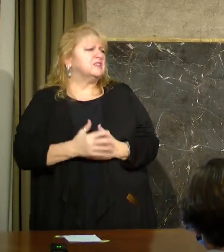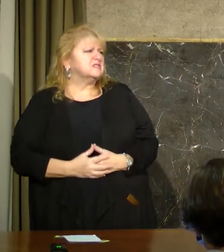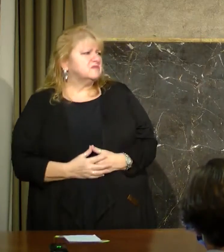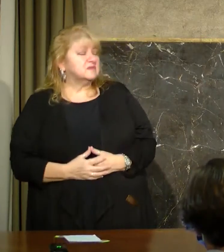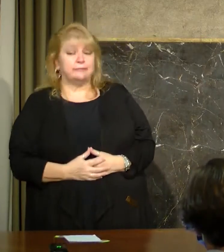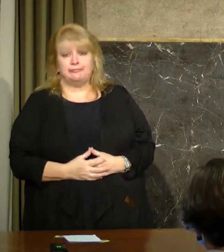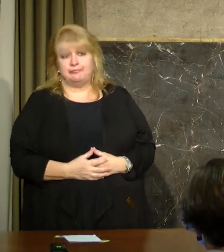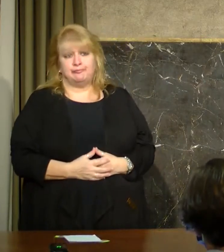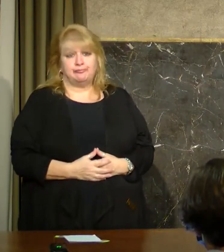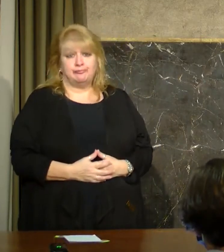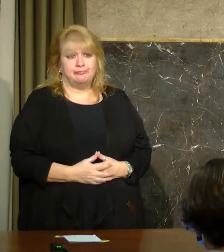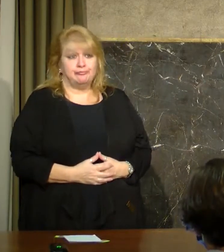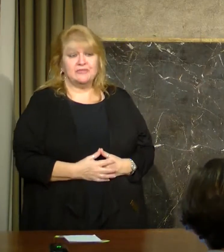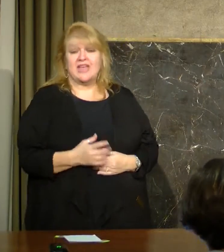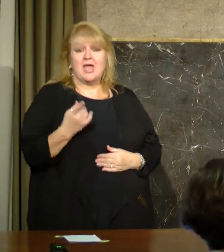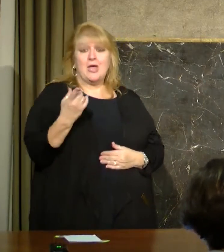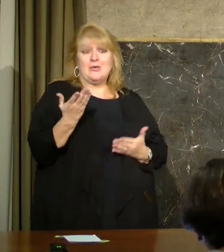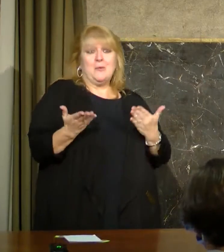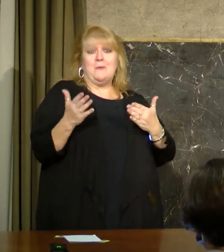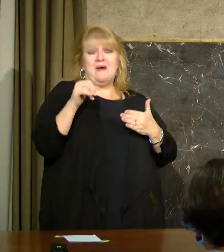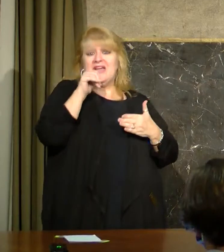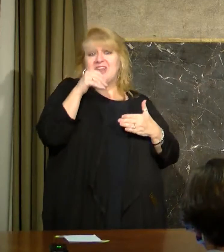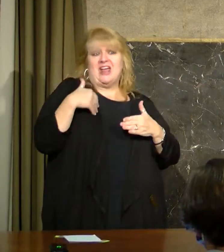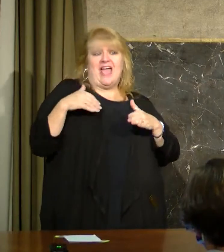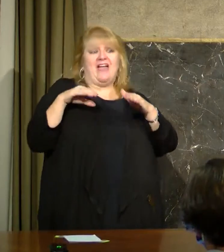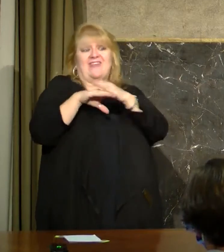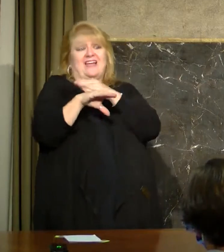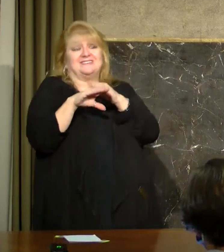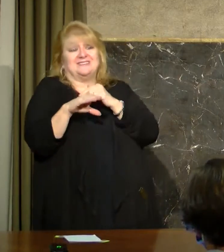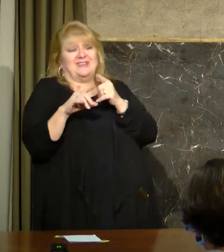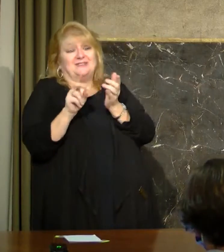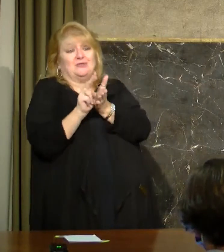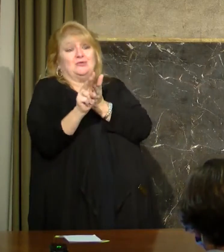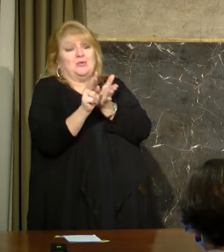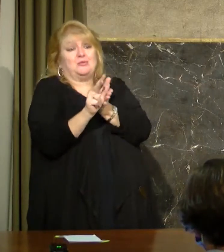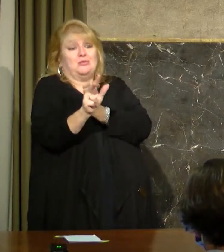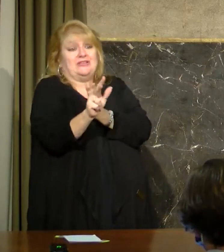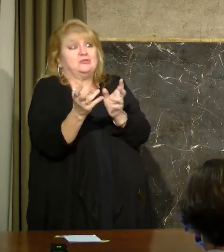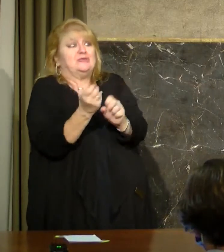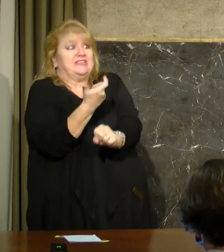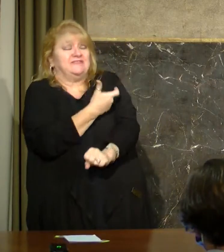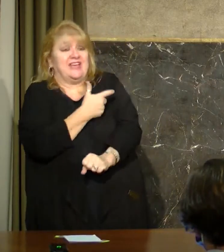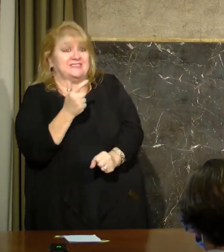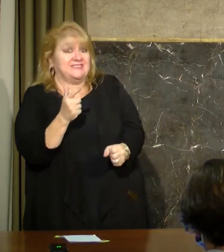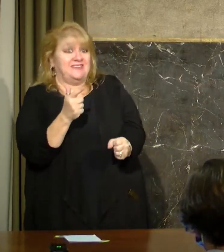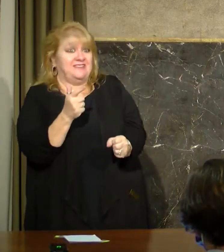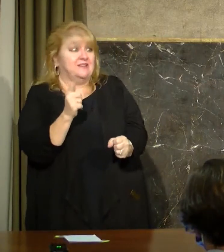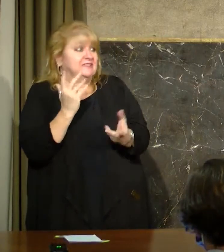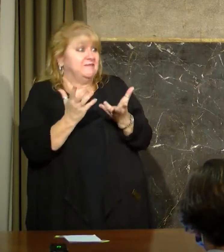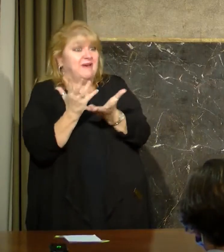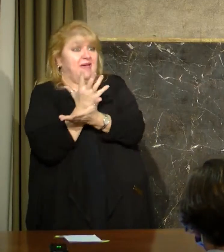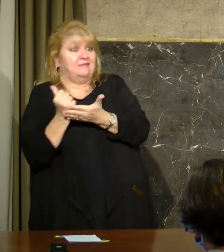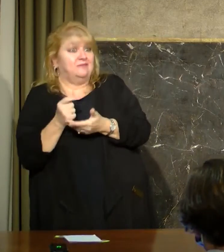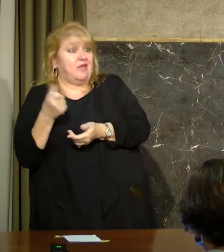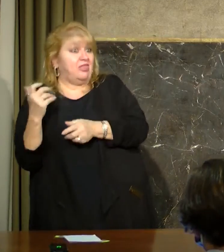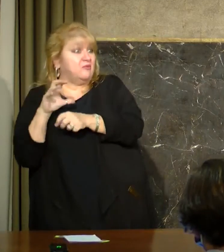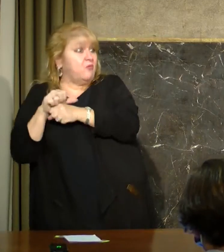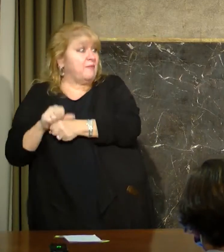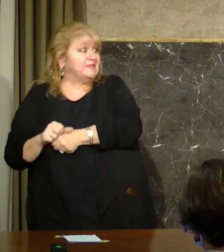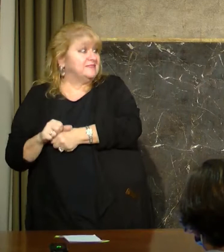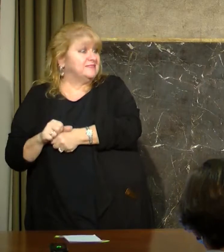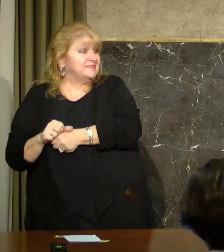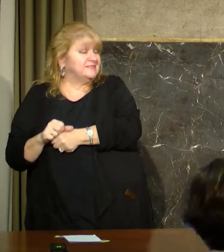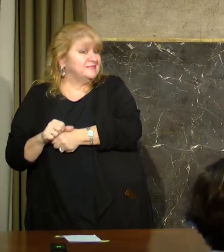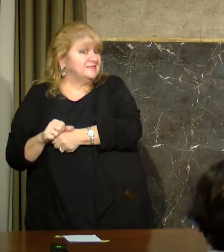have as good access to it in a couple of weeks as you do now. So we want 100%. What is our